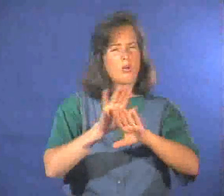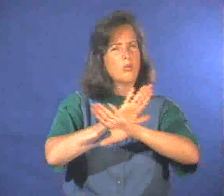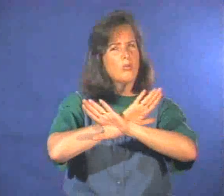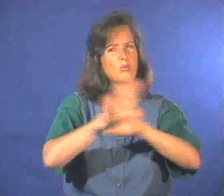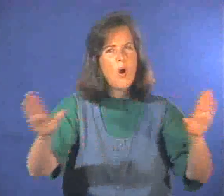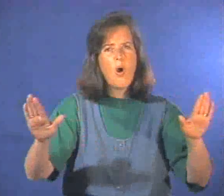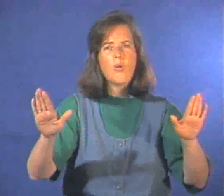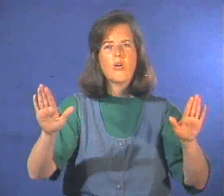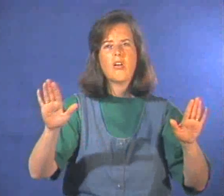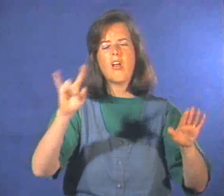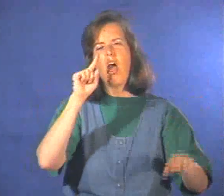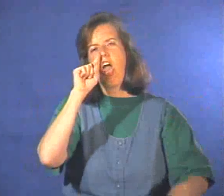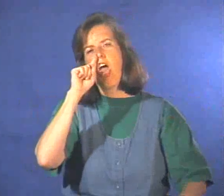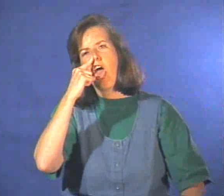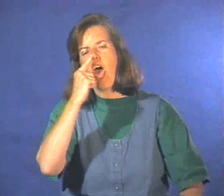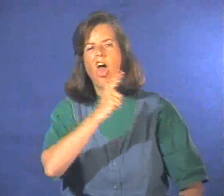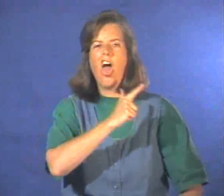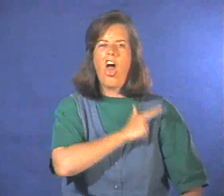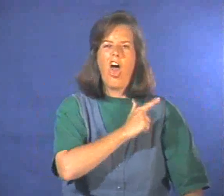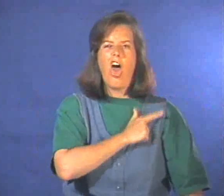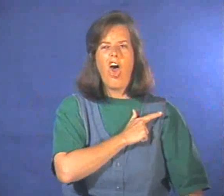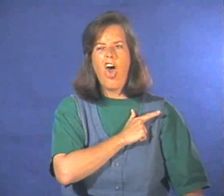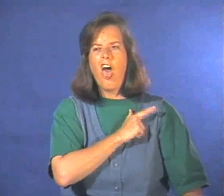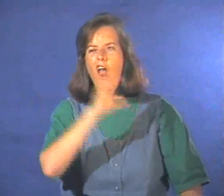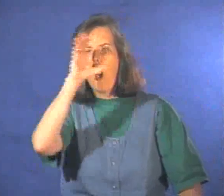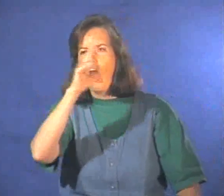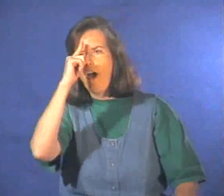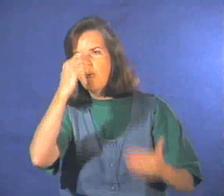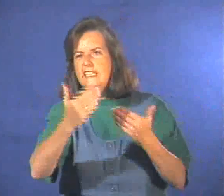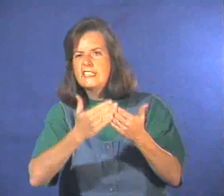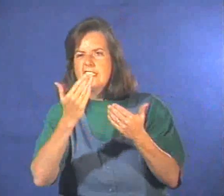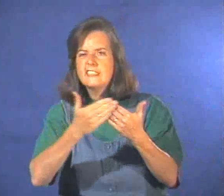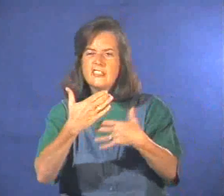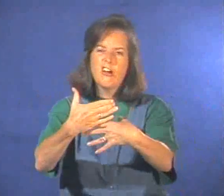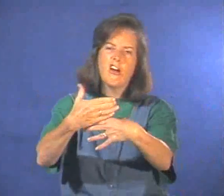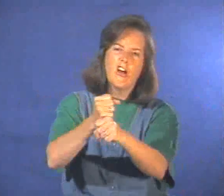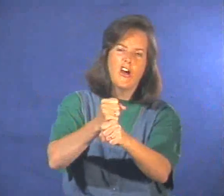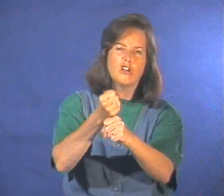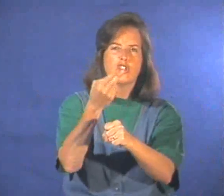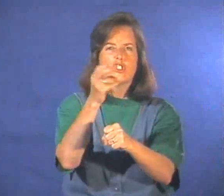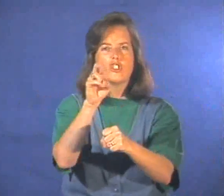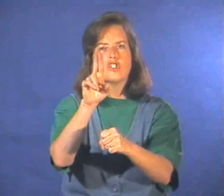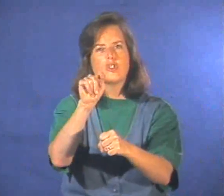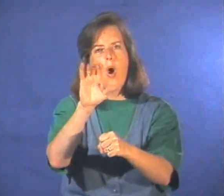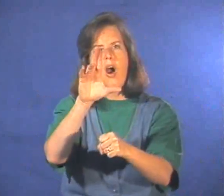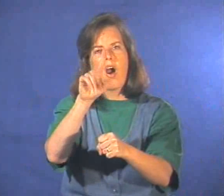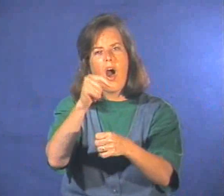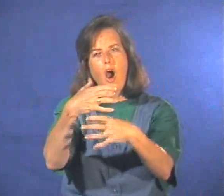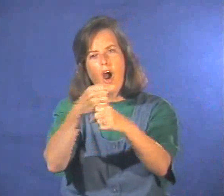Also, don't take shortcuts through alleys or empty side streets.